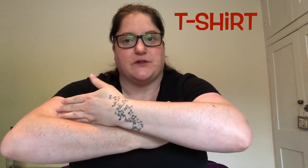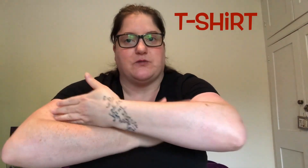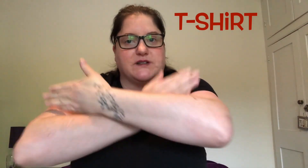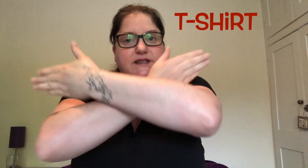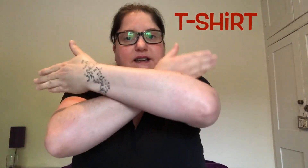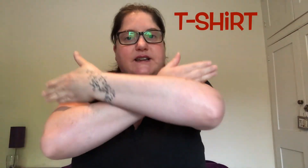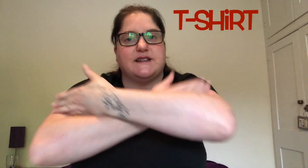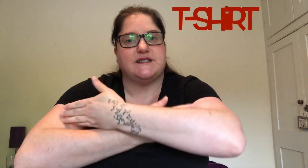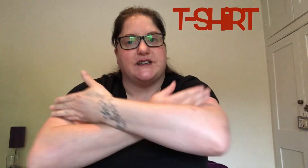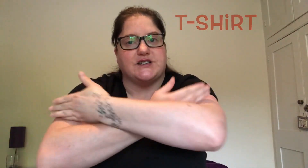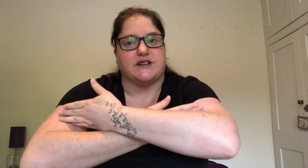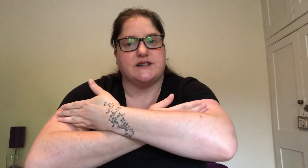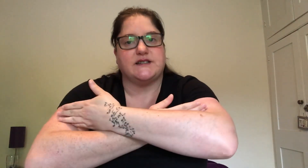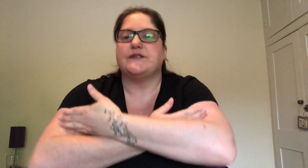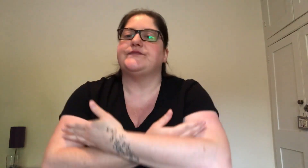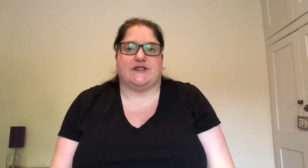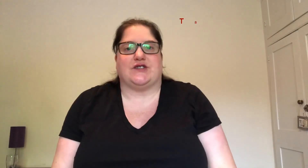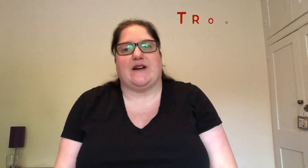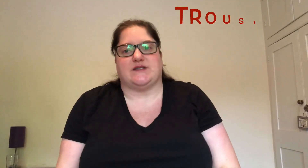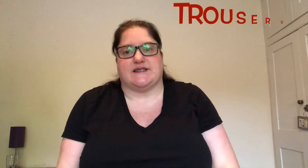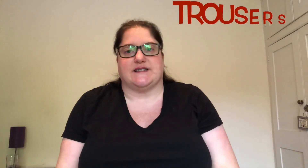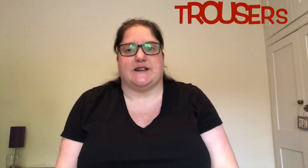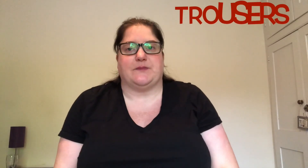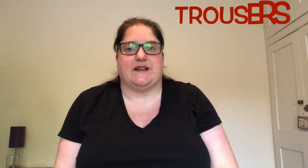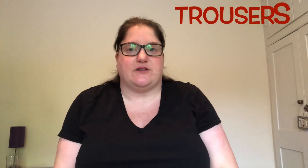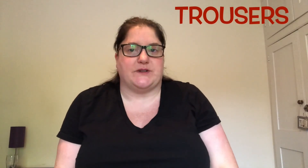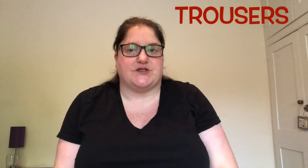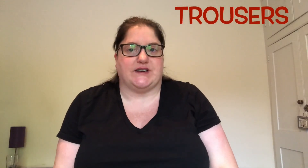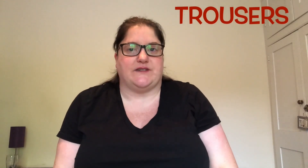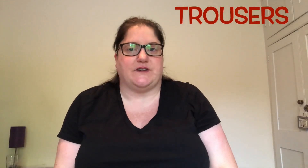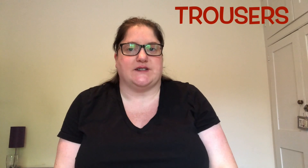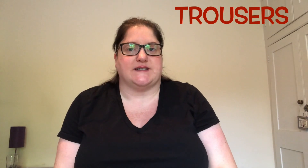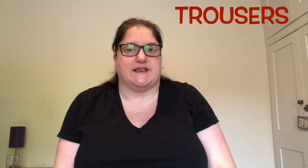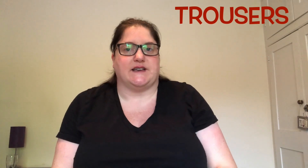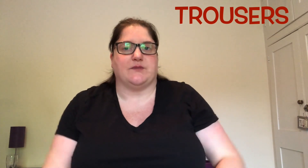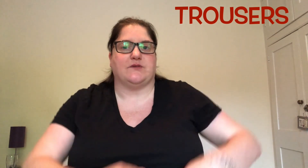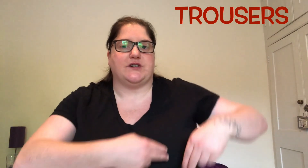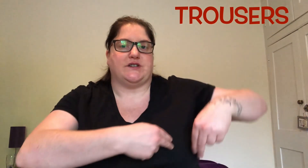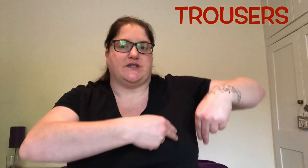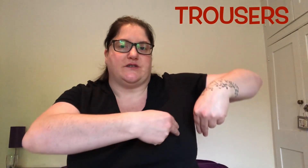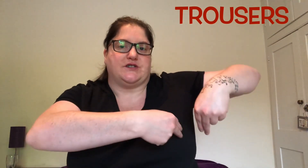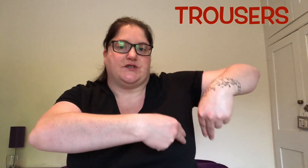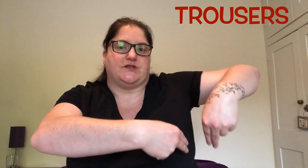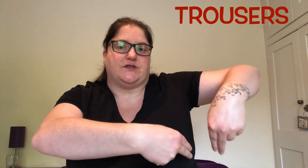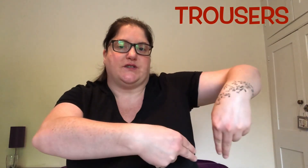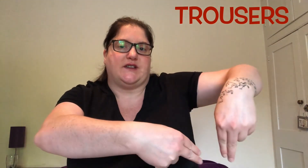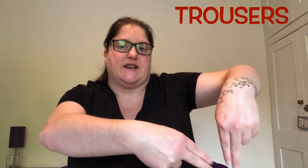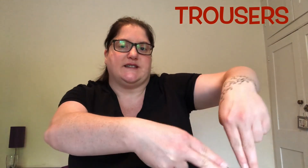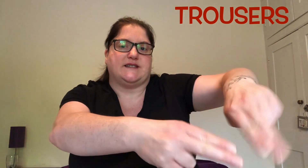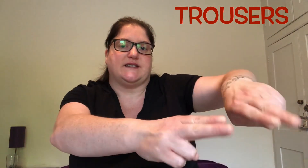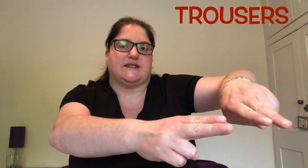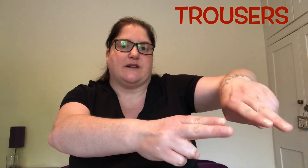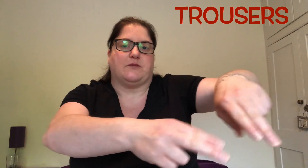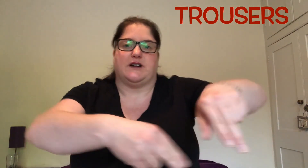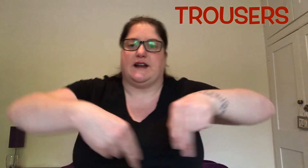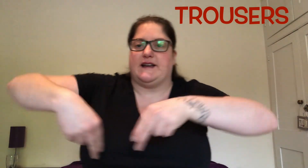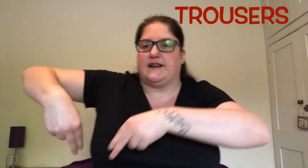forwards. T-shirt. Trousers is going to be a little bit tricky for you to see but what you do is you do this down one leg